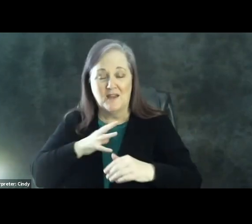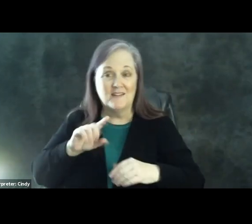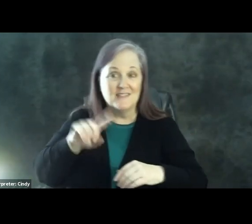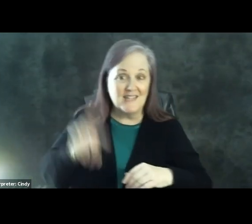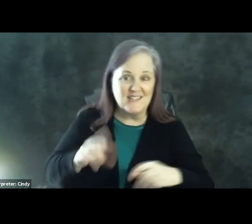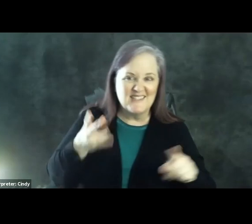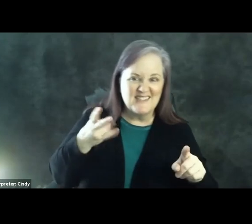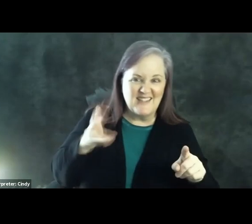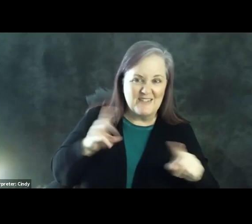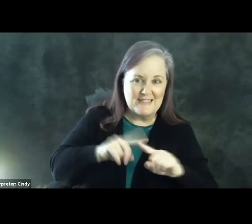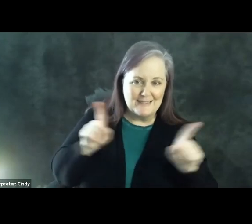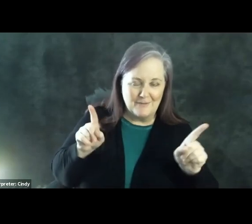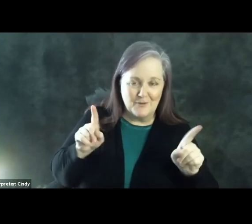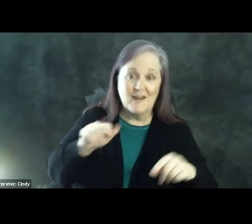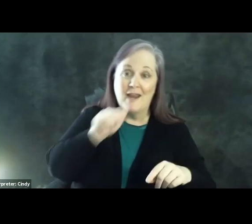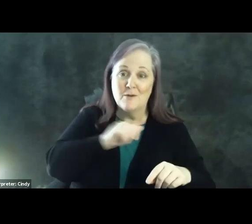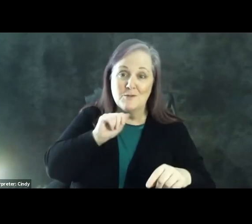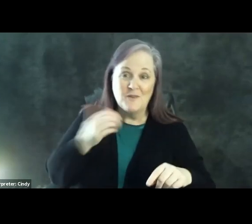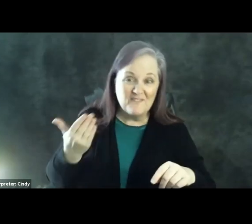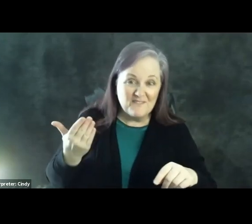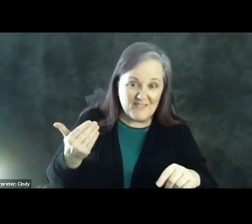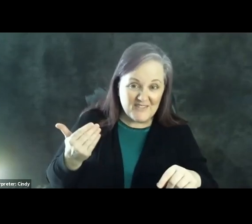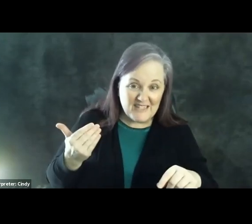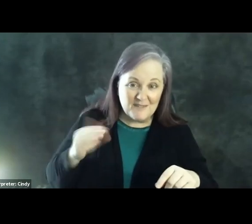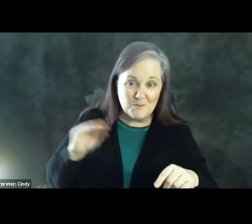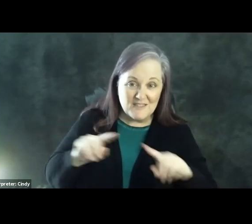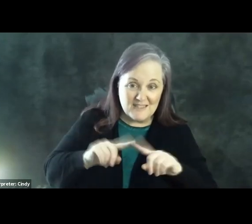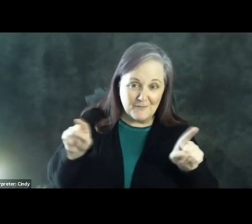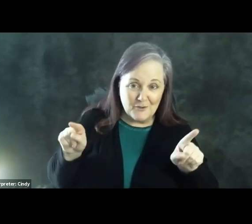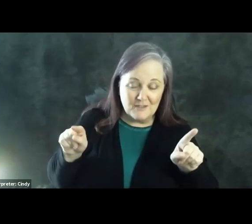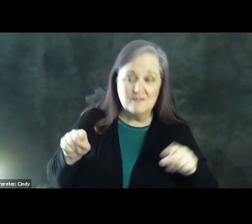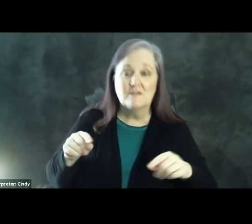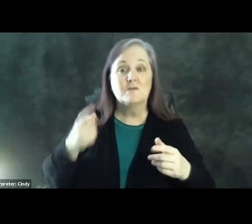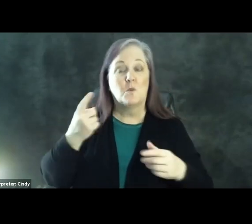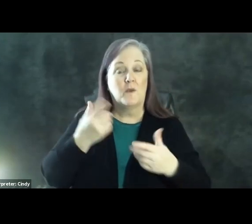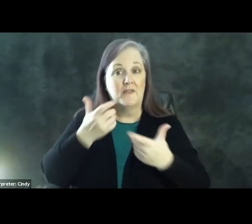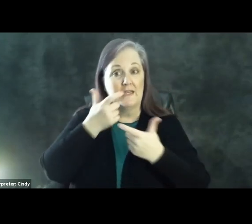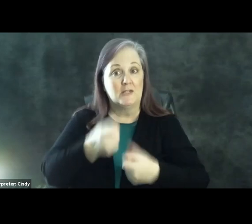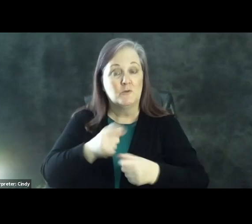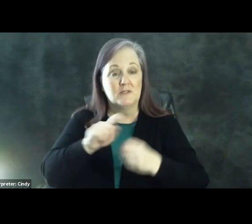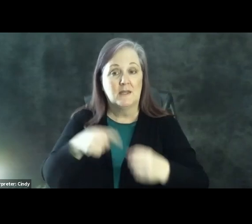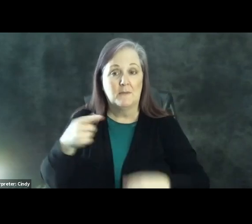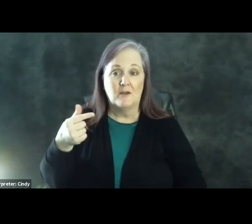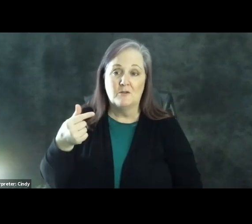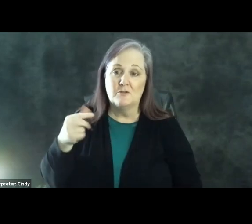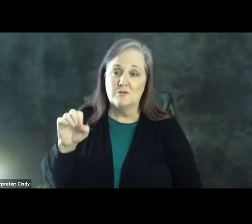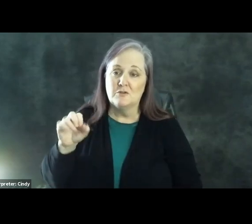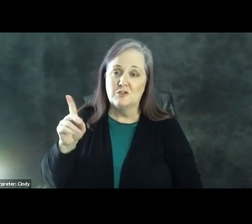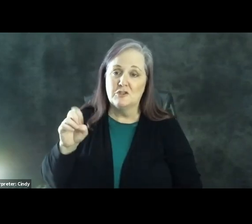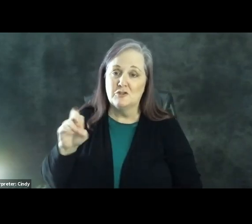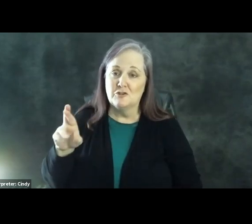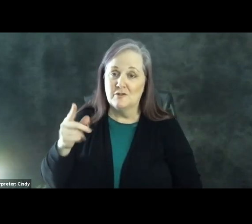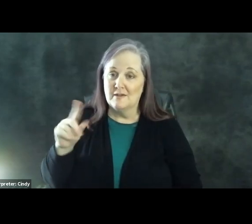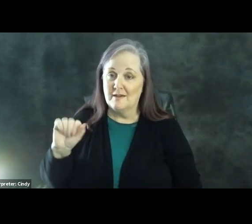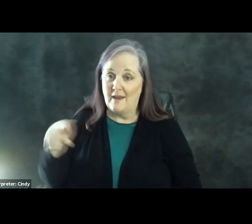And in Arizona, there's a 15 point difference. And one of the things that's very interesting about this gender gap is that it's not just a